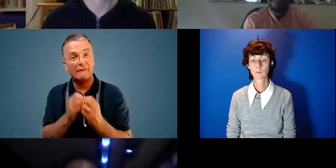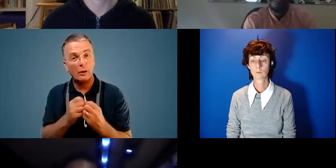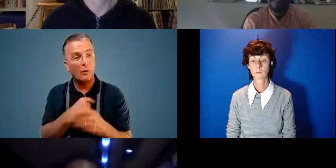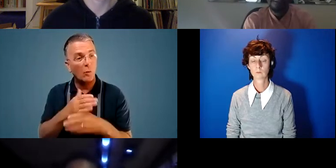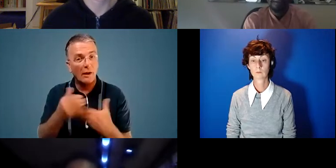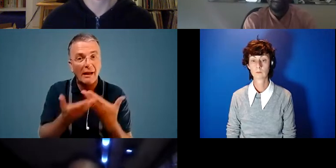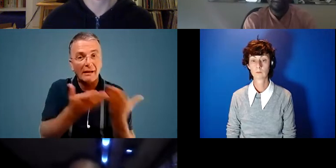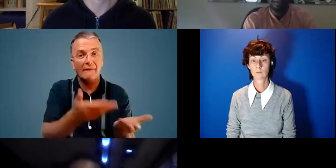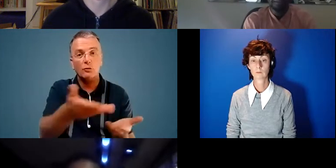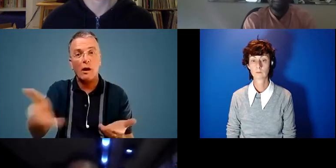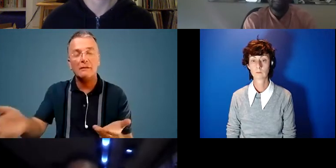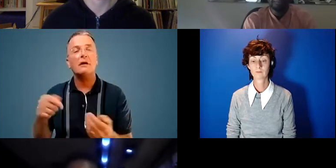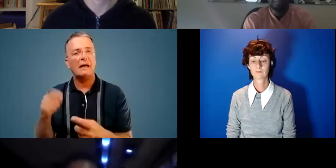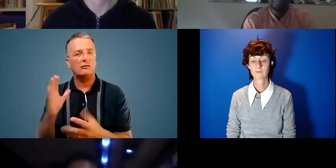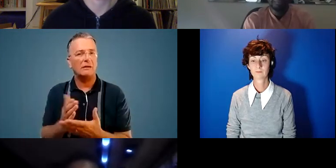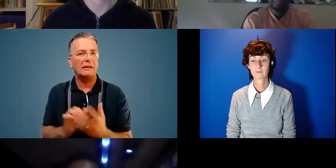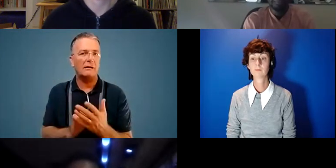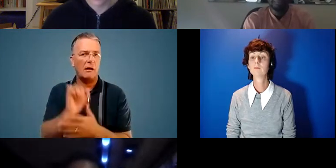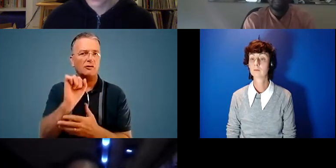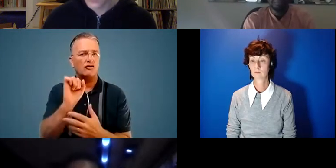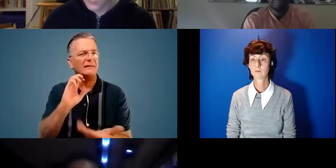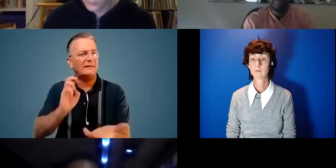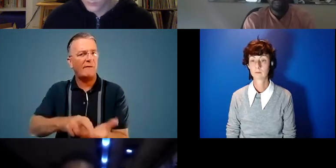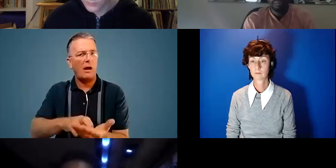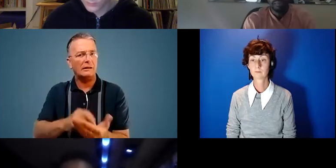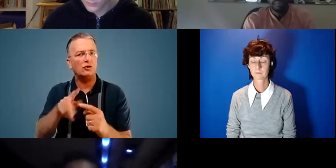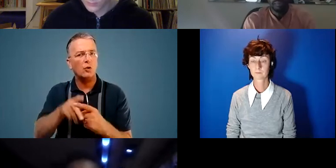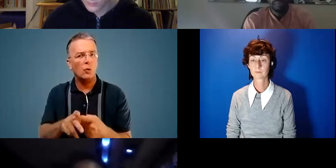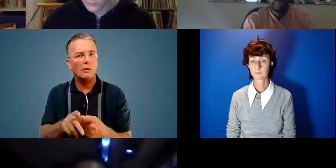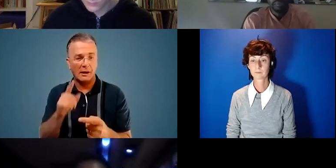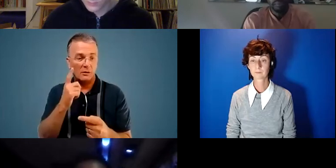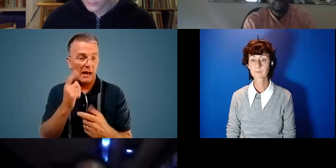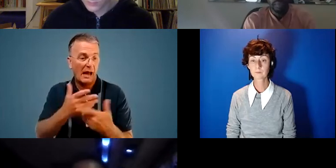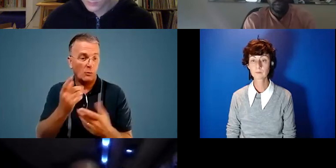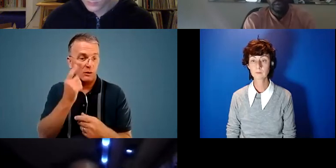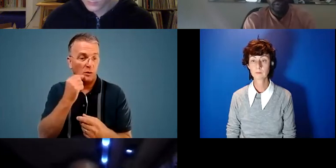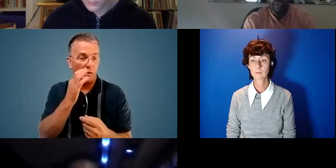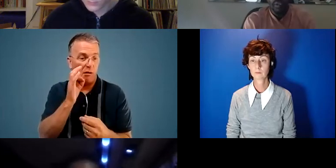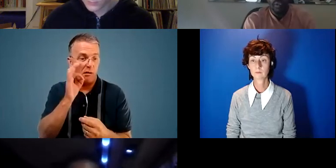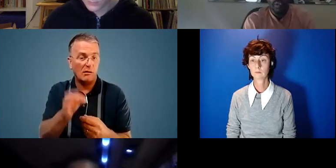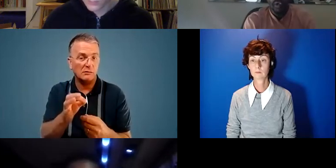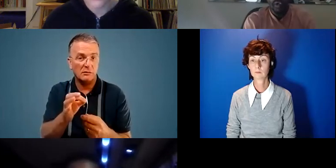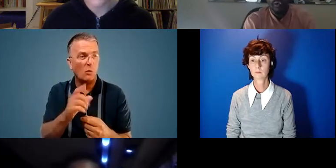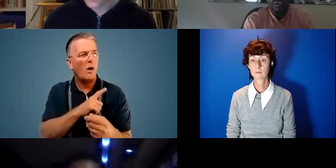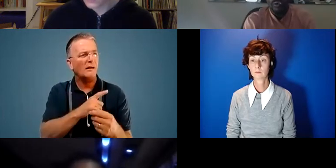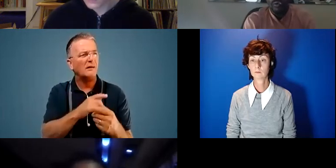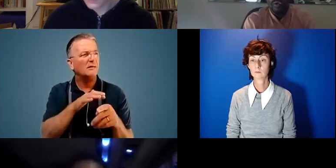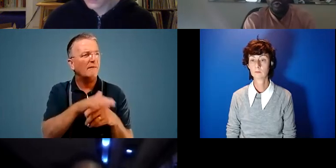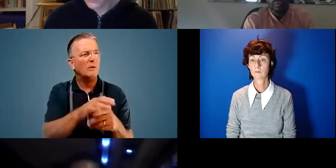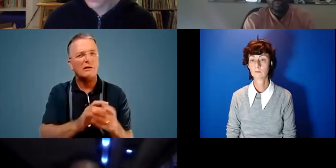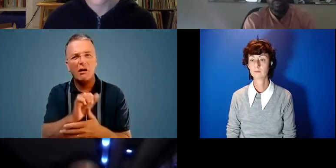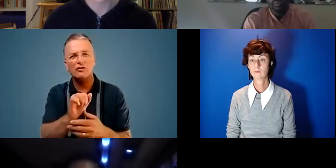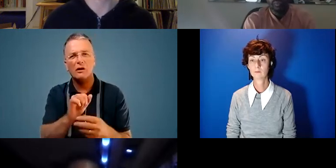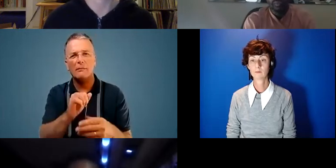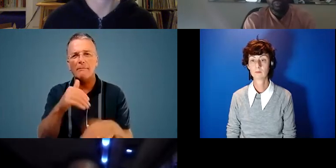others, that's a real culture-defining tool. And anyone could ask, why does influence in culture matter? But